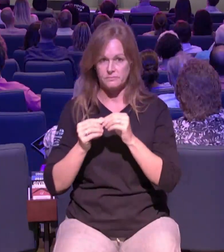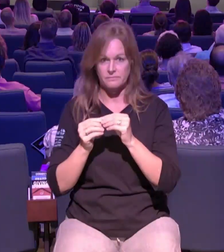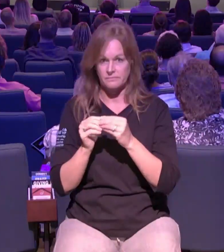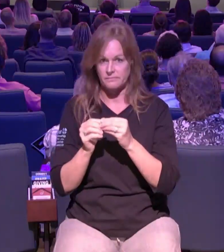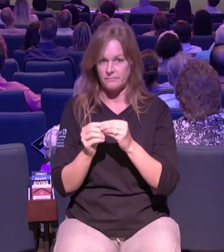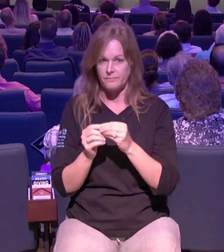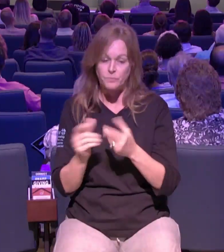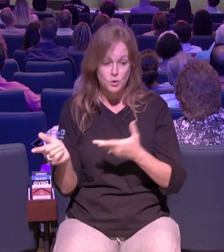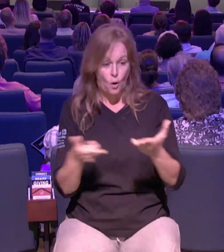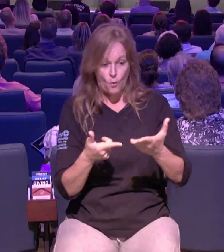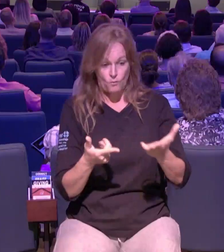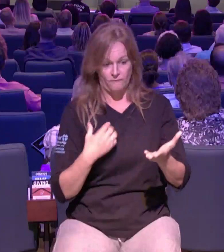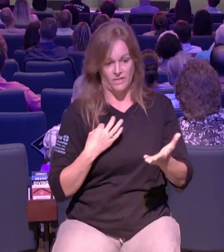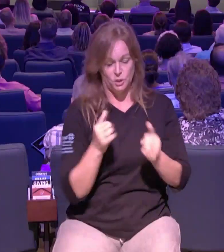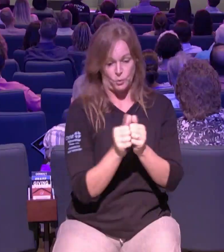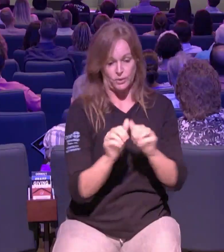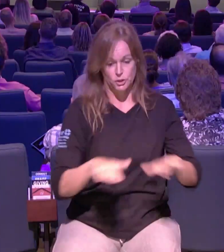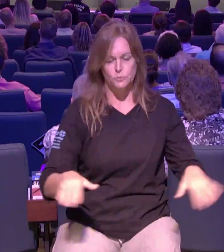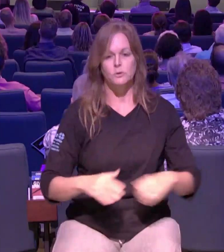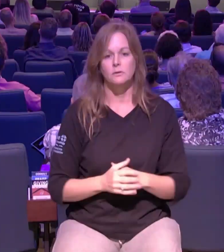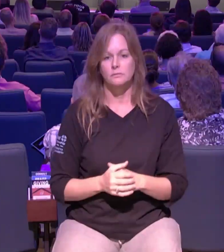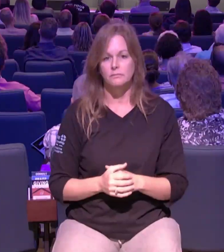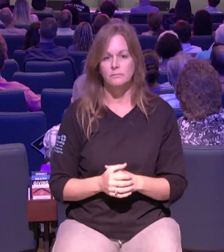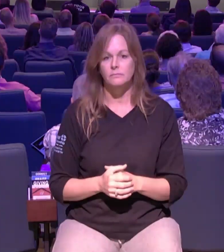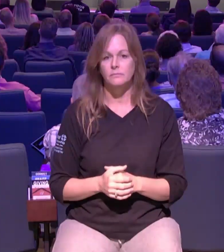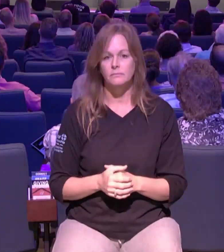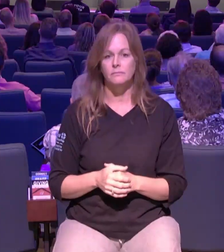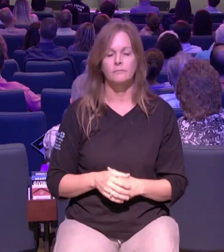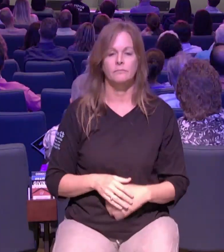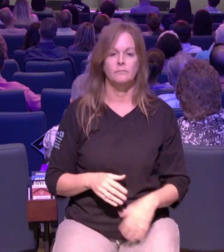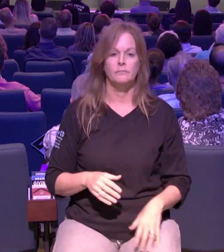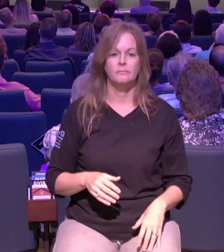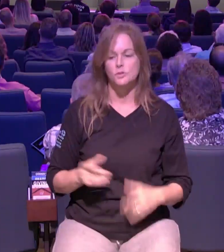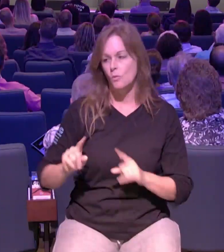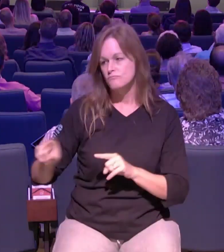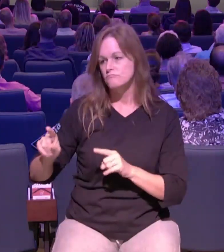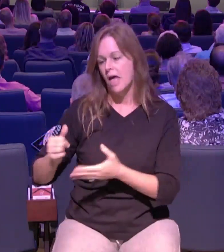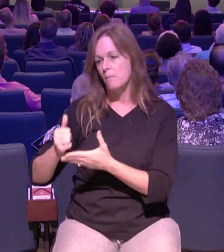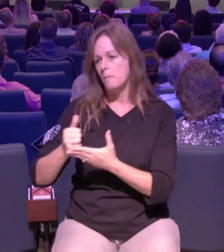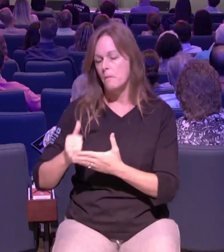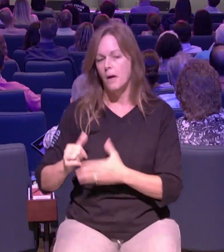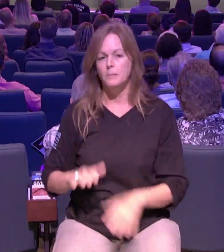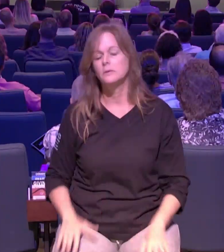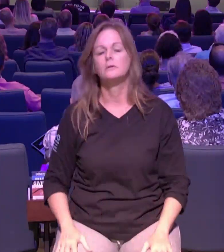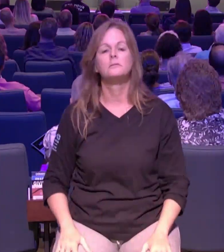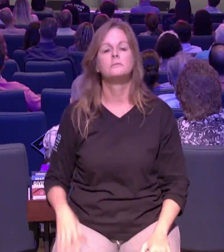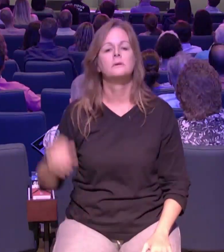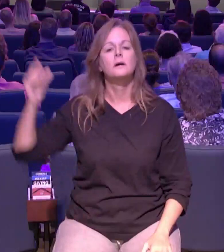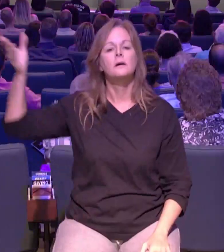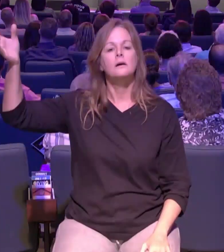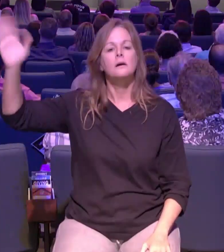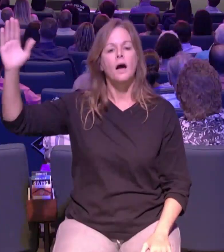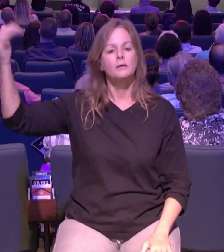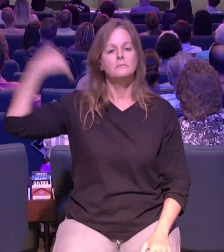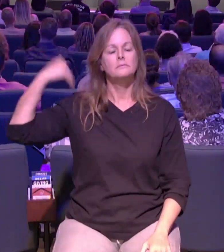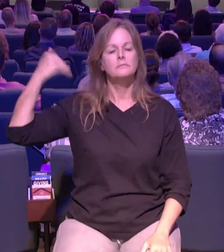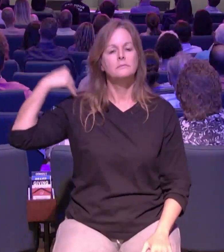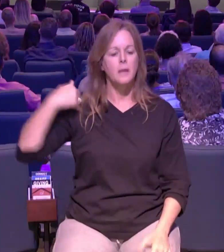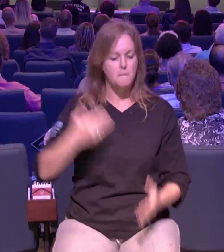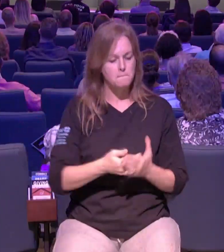she said god i don't need a minivan i'm a single i don't need a minivan god said buy me kept telling her buy a minivan buy a minivan so